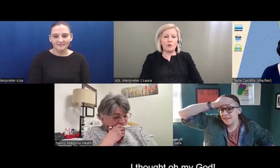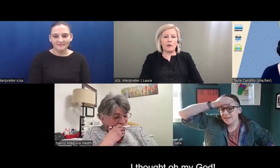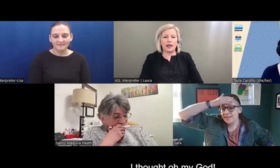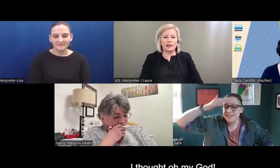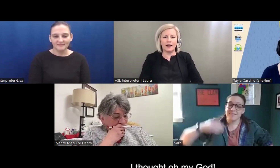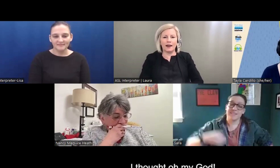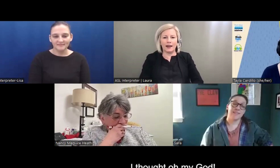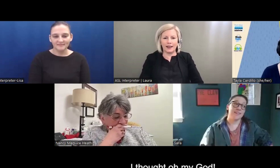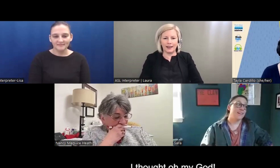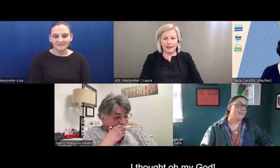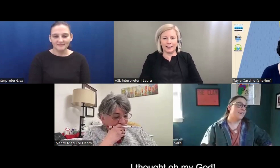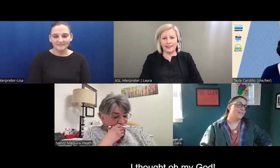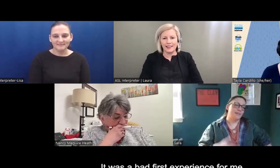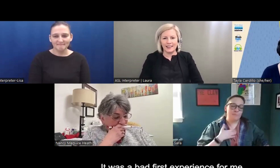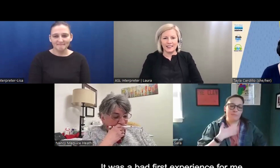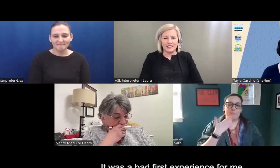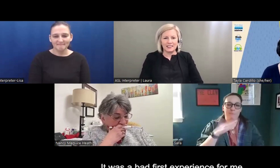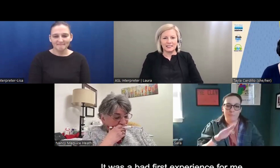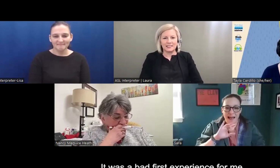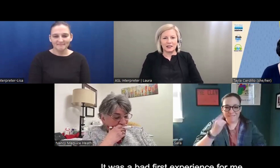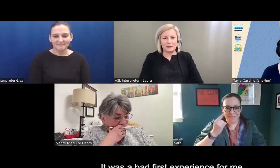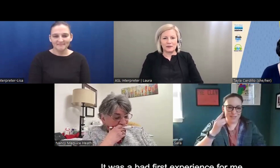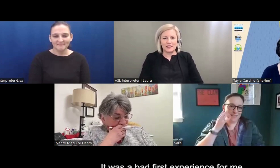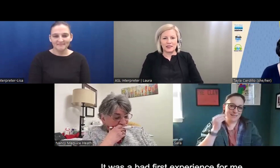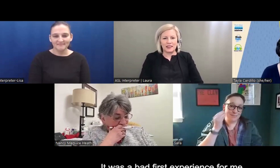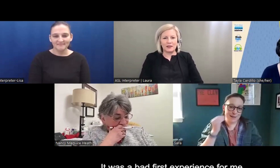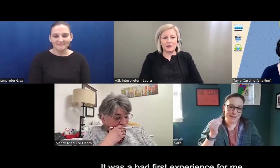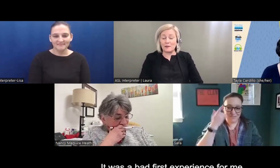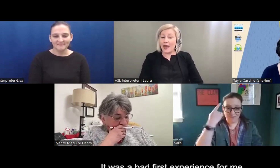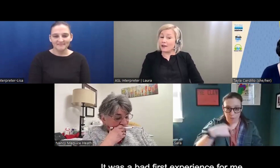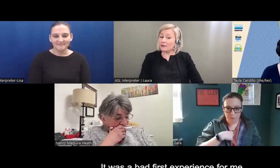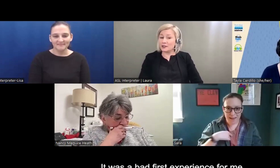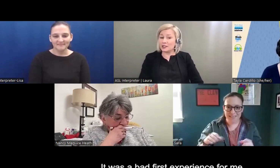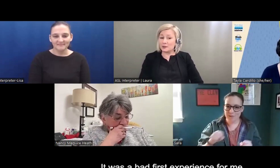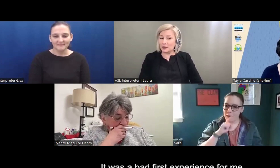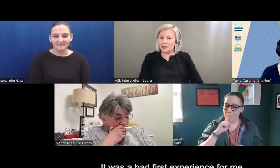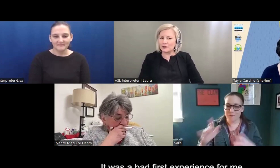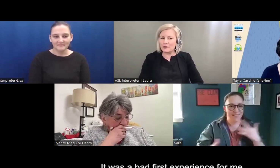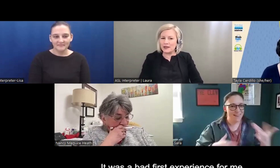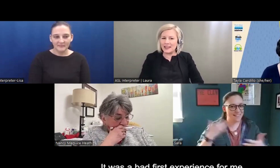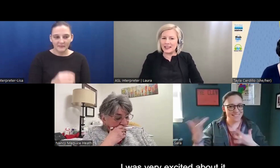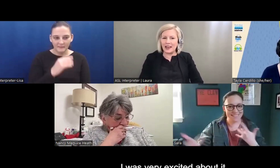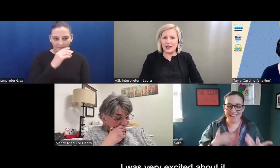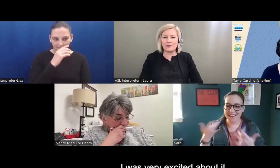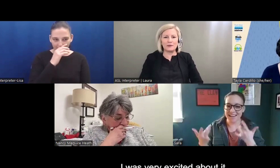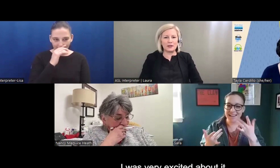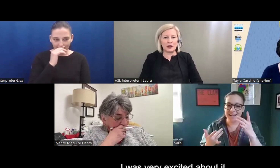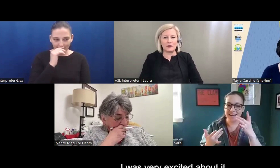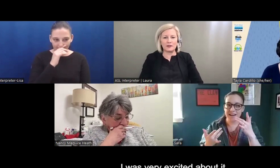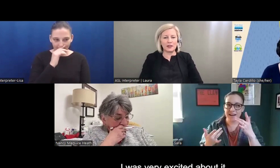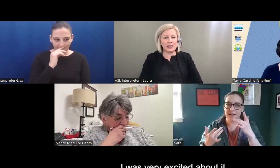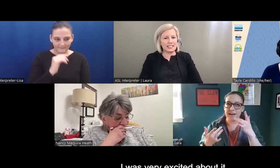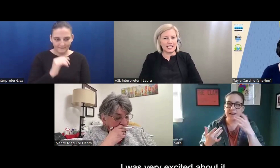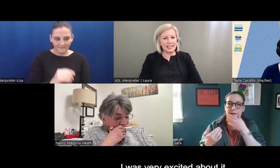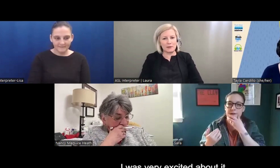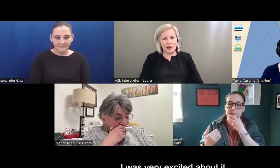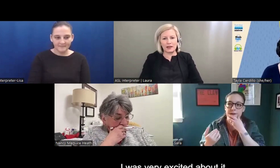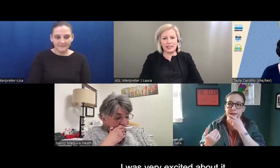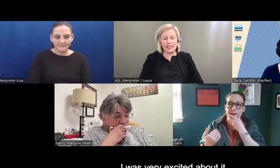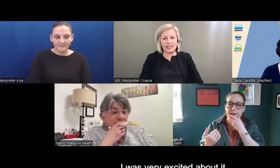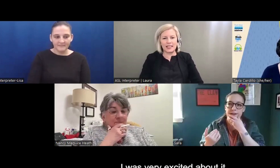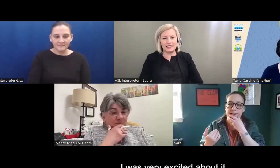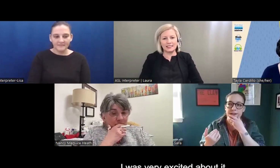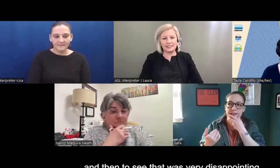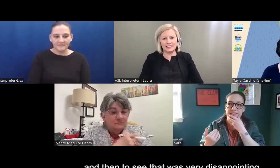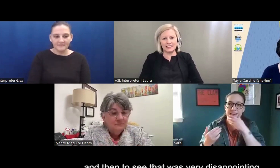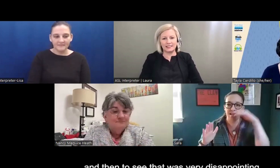I thought, oh, my God. So it was a bad first experience for me. You know, I was very excited about